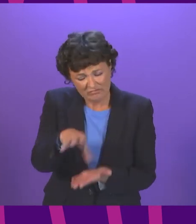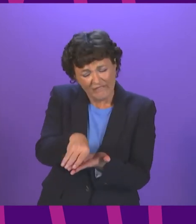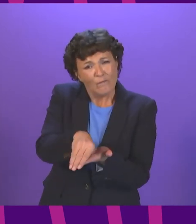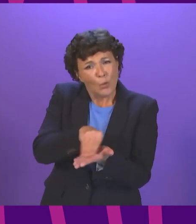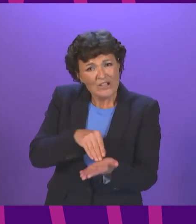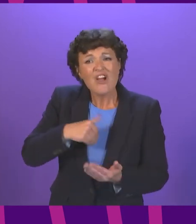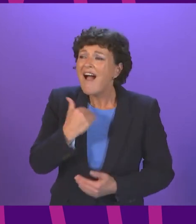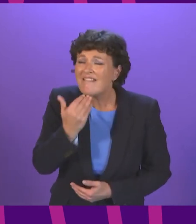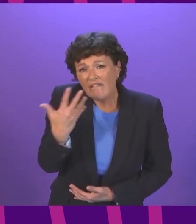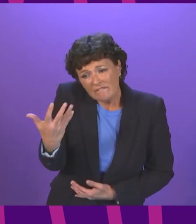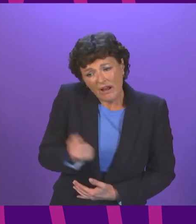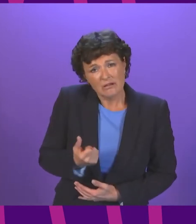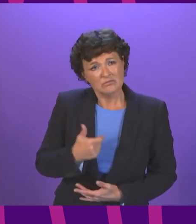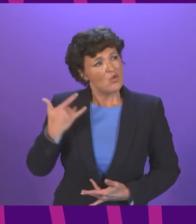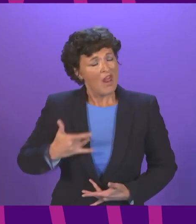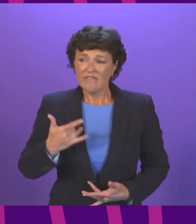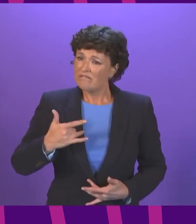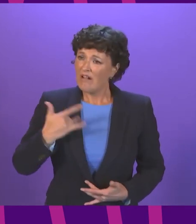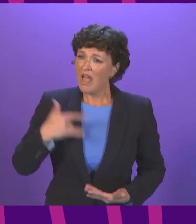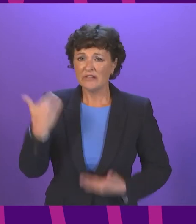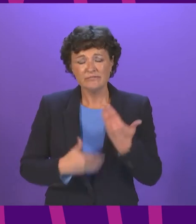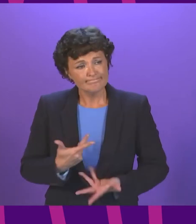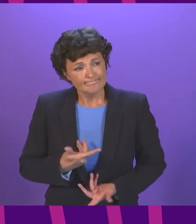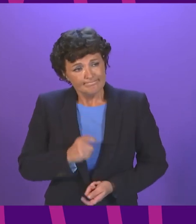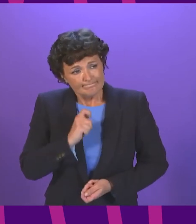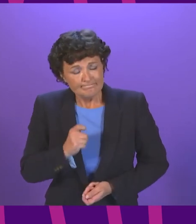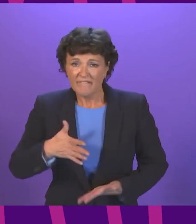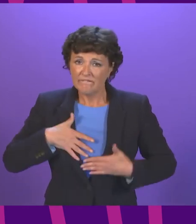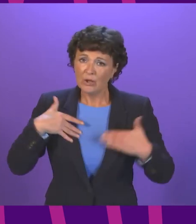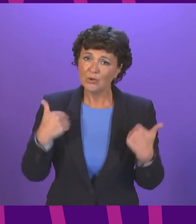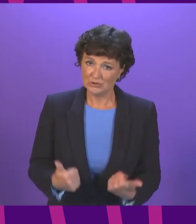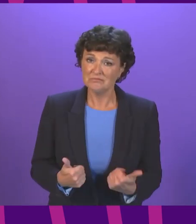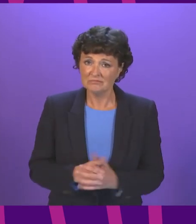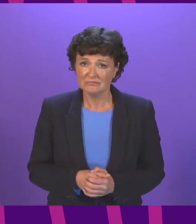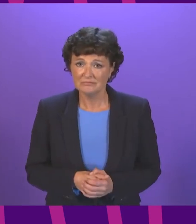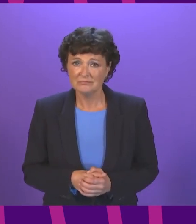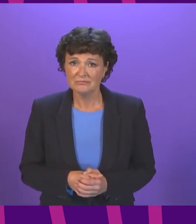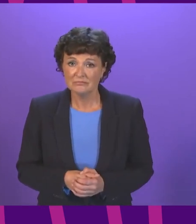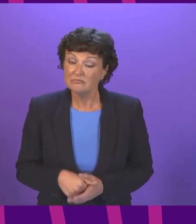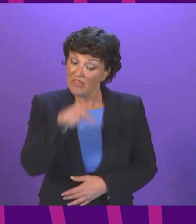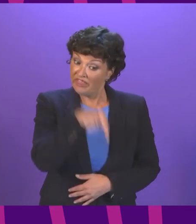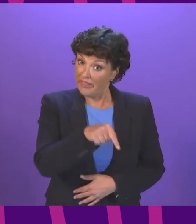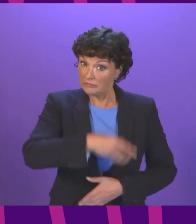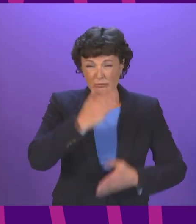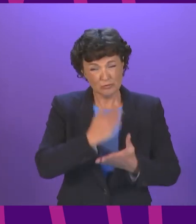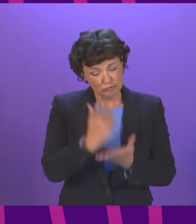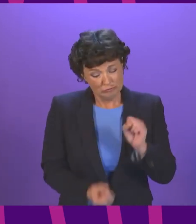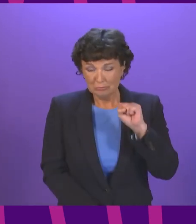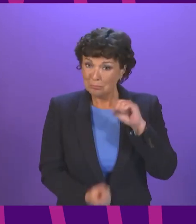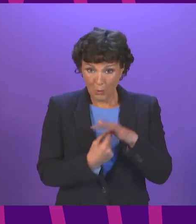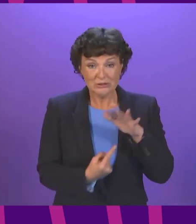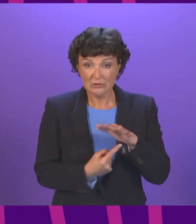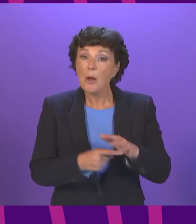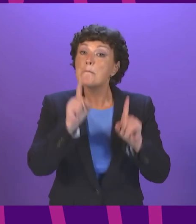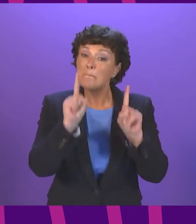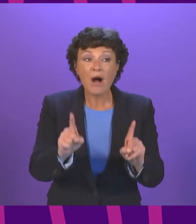steering group to guide this work has already been established And while it is work important for its own sake I hope it